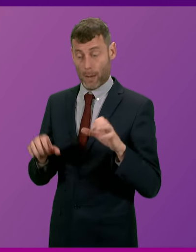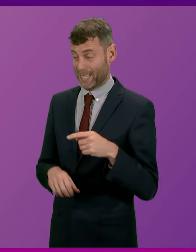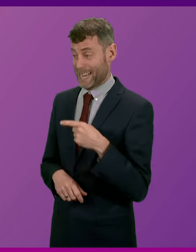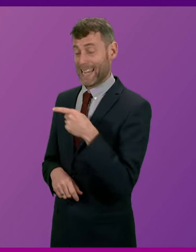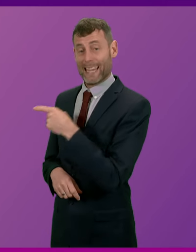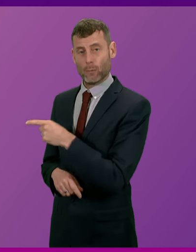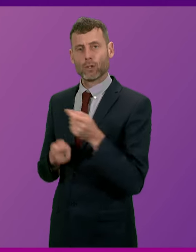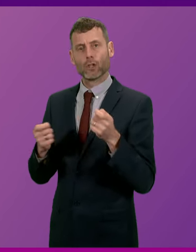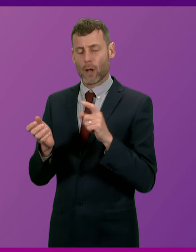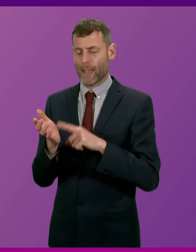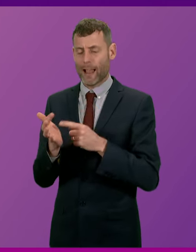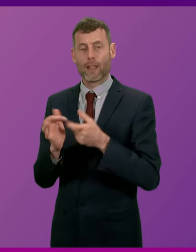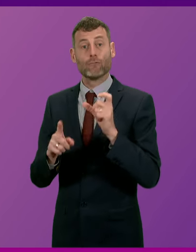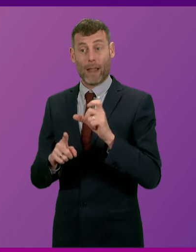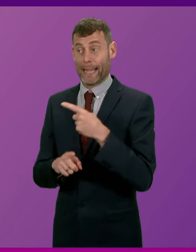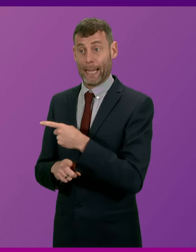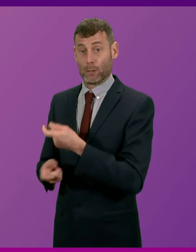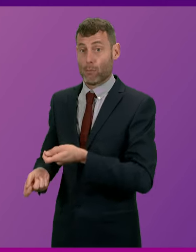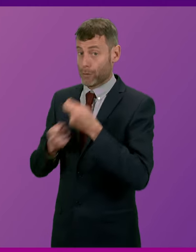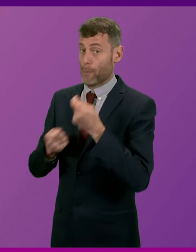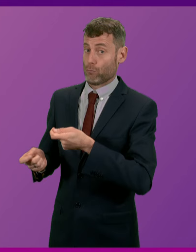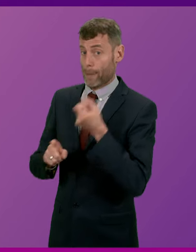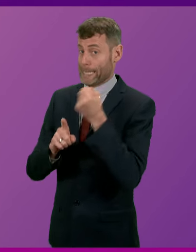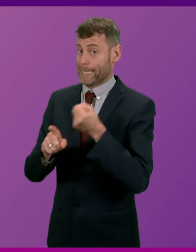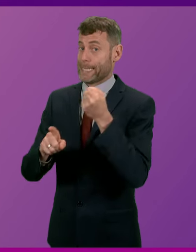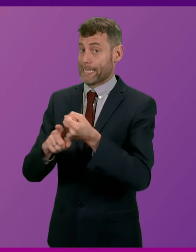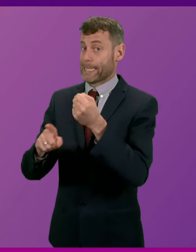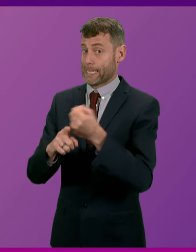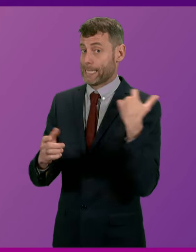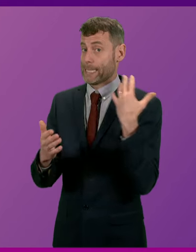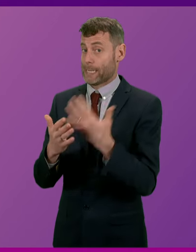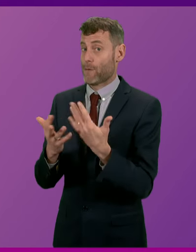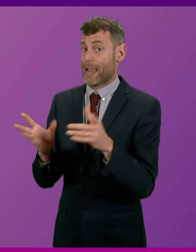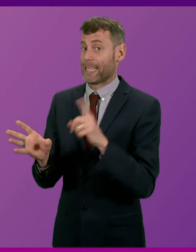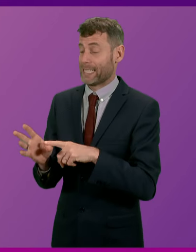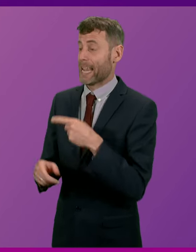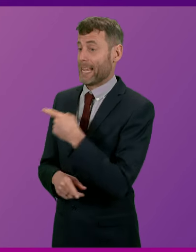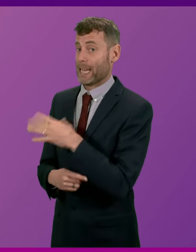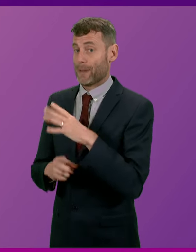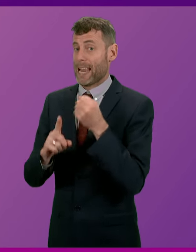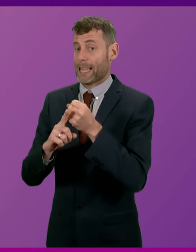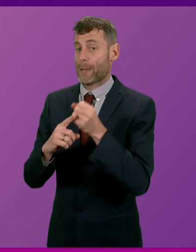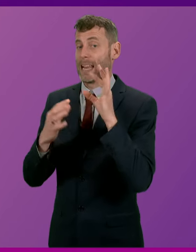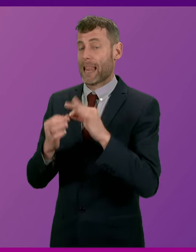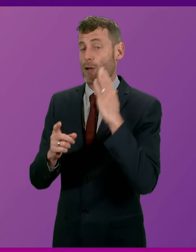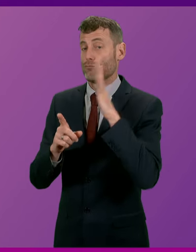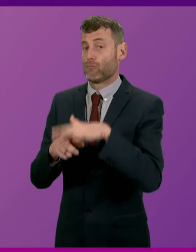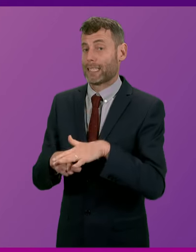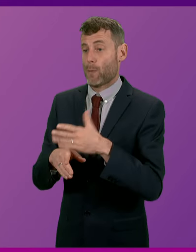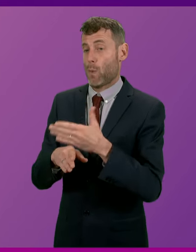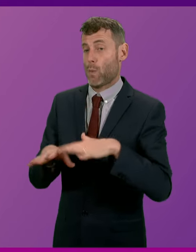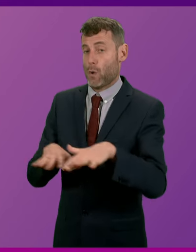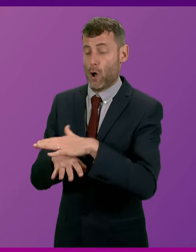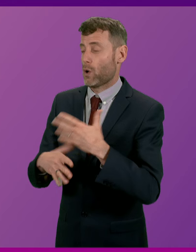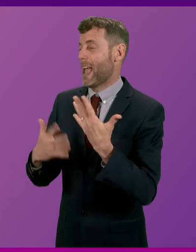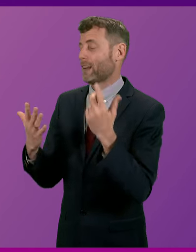chair of LREC and other such organisations consistently over the years. he's been a tireless campaigner against racism and